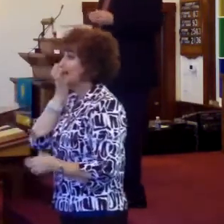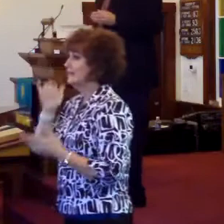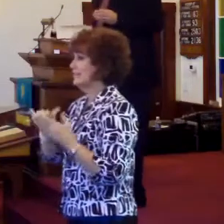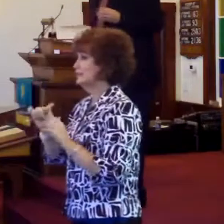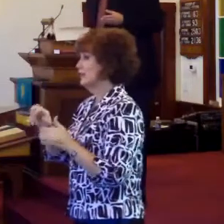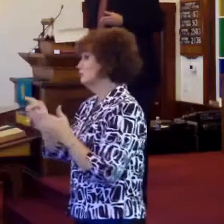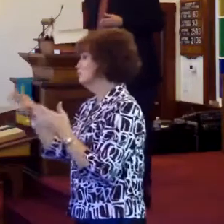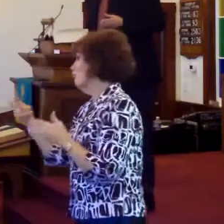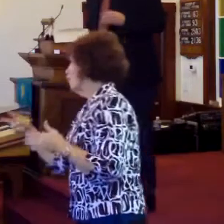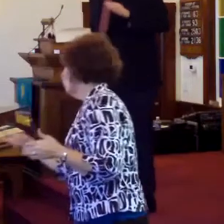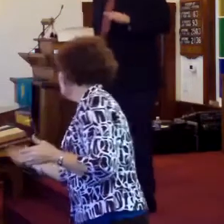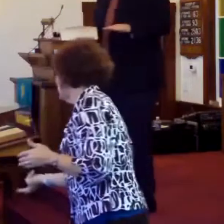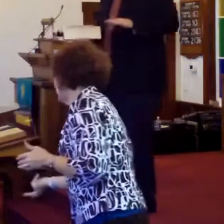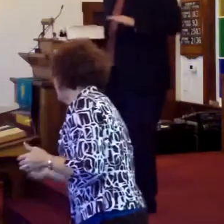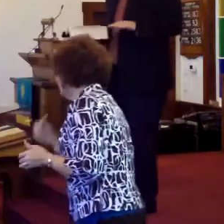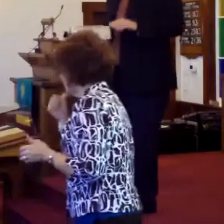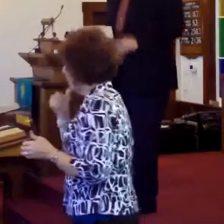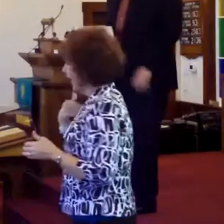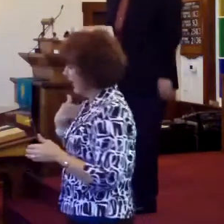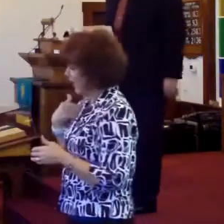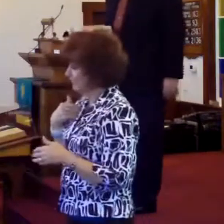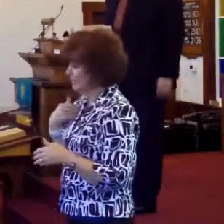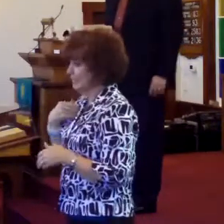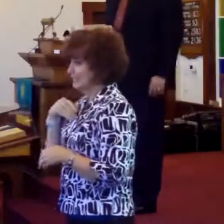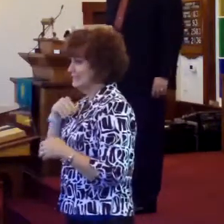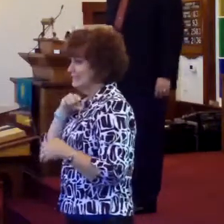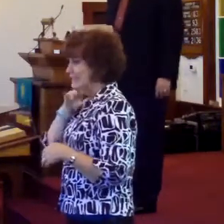in where you don't get grass stained. It's real soft.